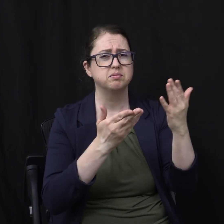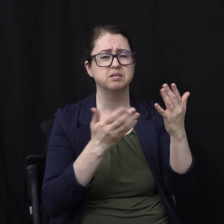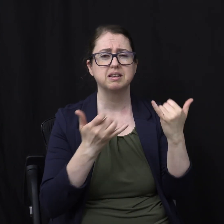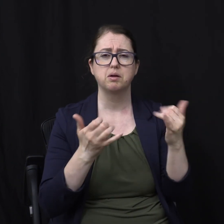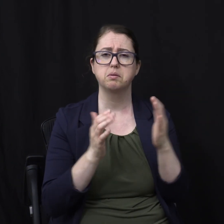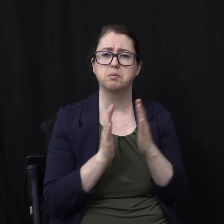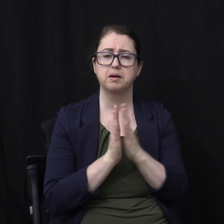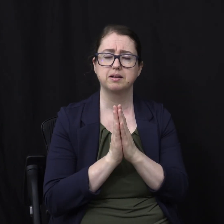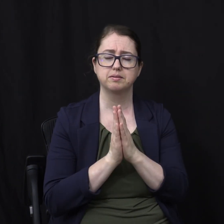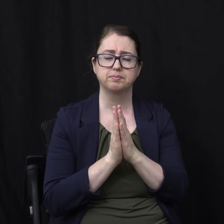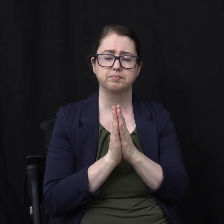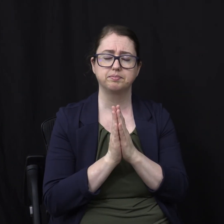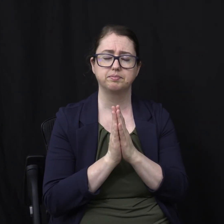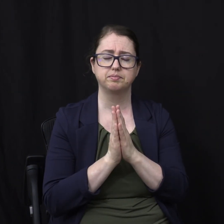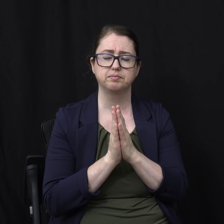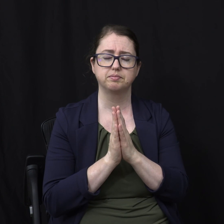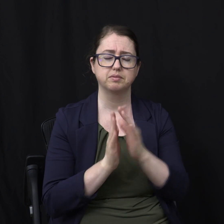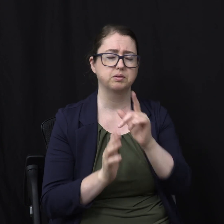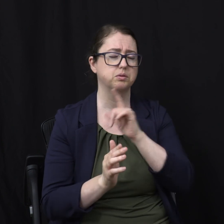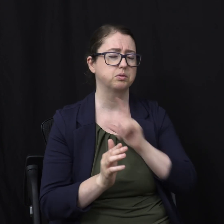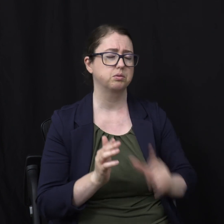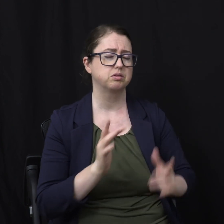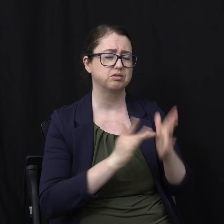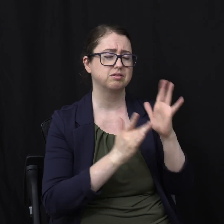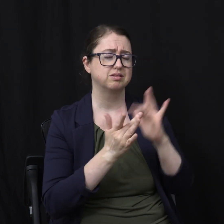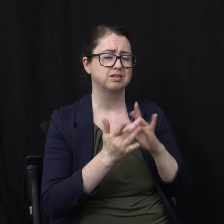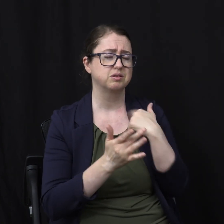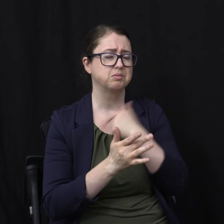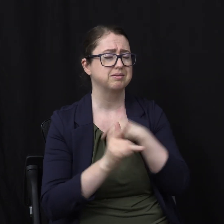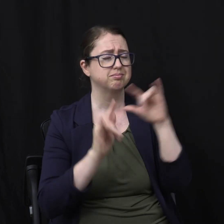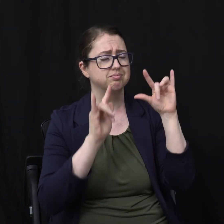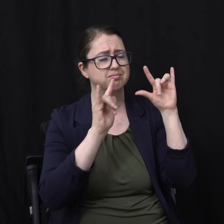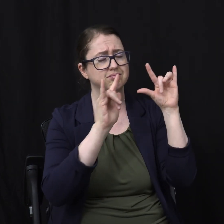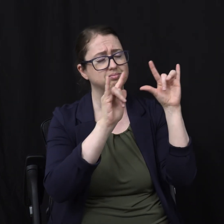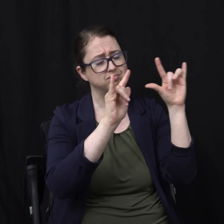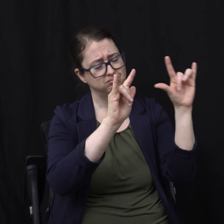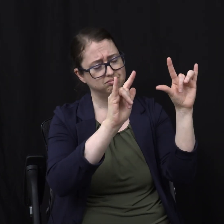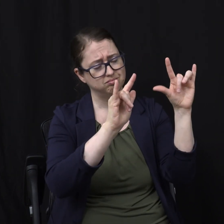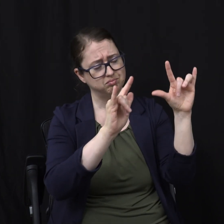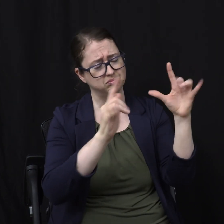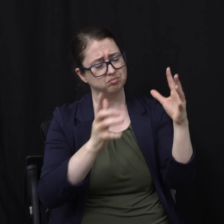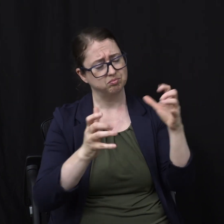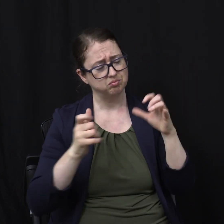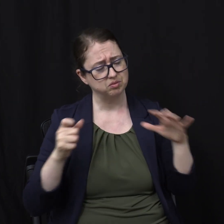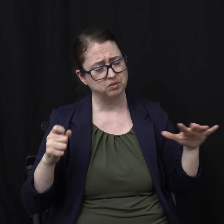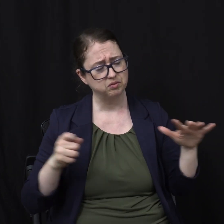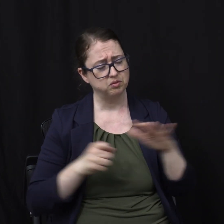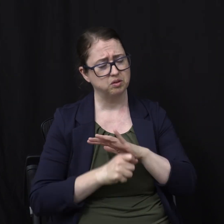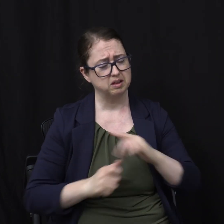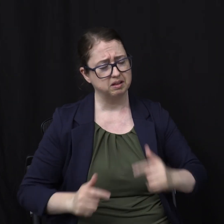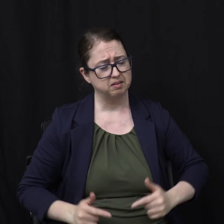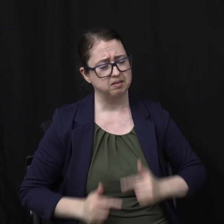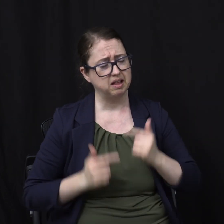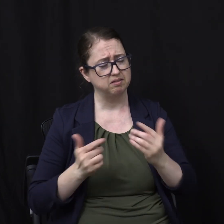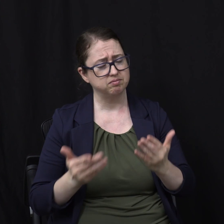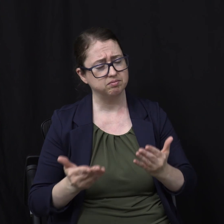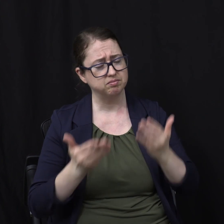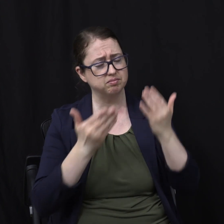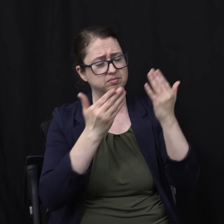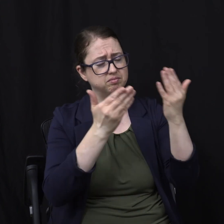prayer Lord Jesus We love you And we want to Fully give our lives To you To hold nothing back Because you've